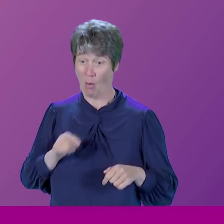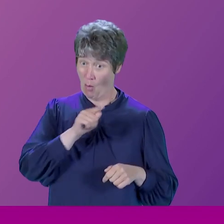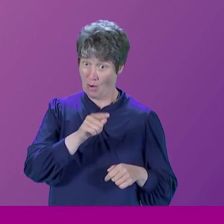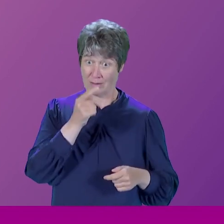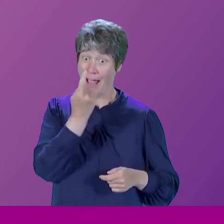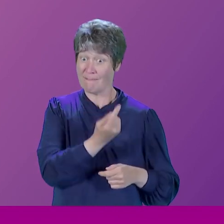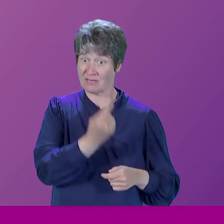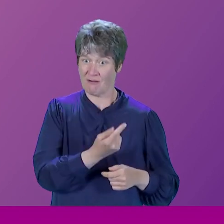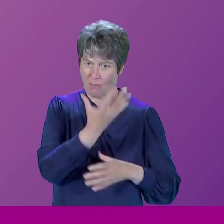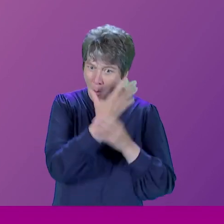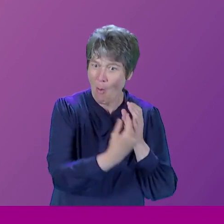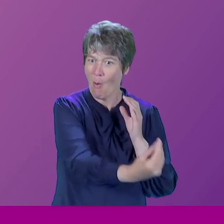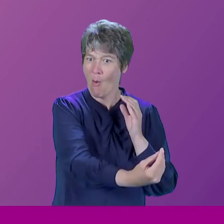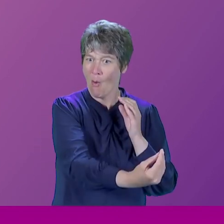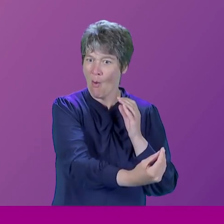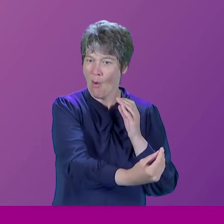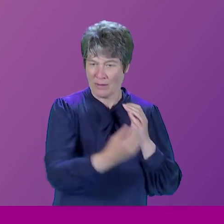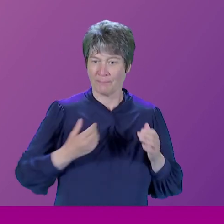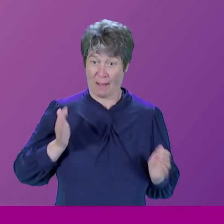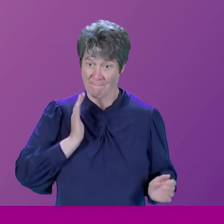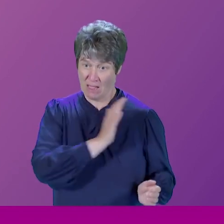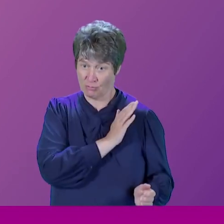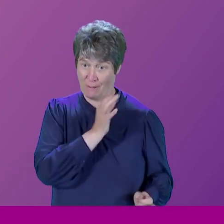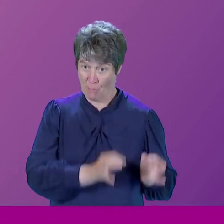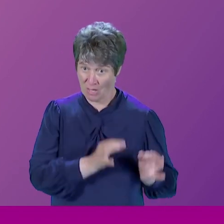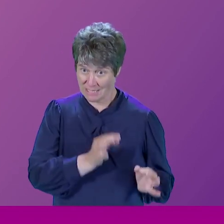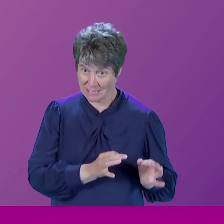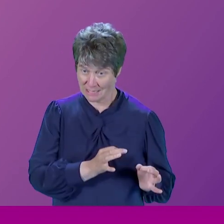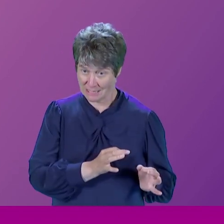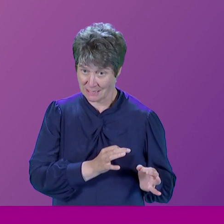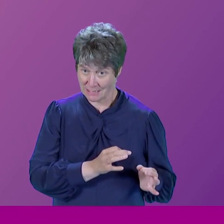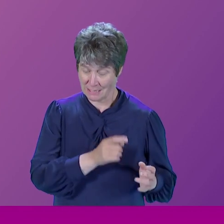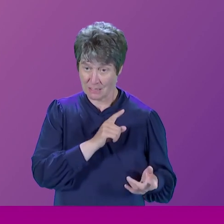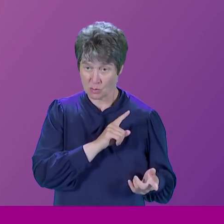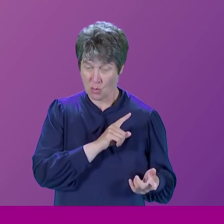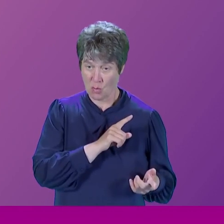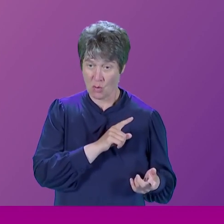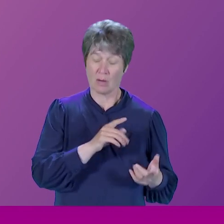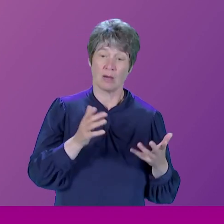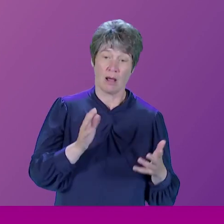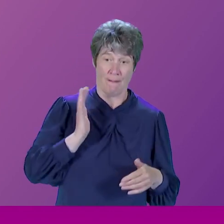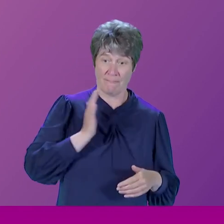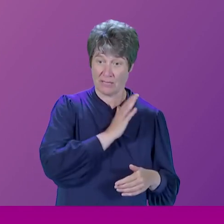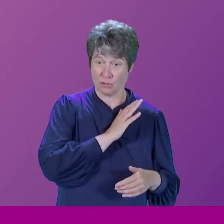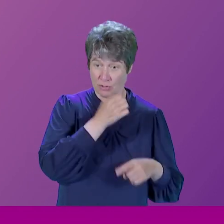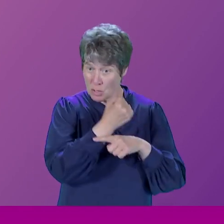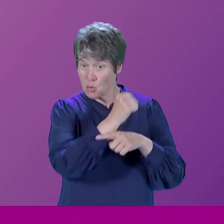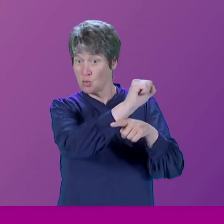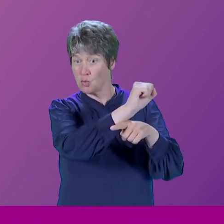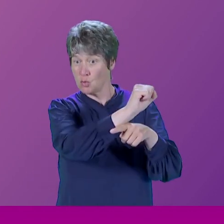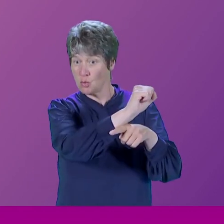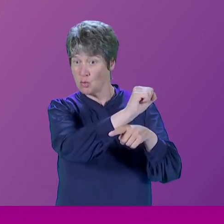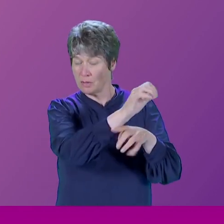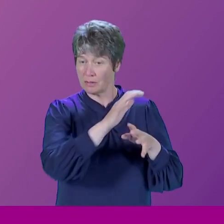was a military coup, the ending of democratic politics. Nothing would have pleased my father more